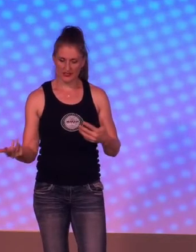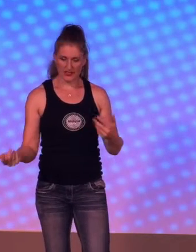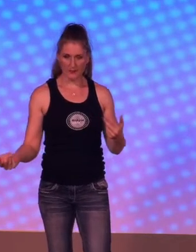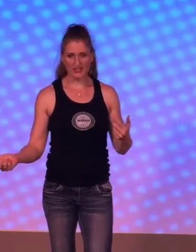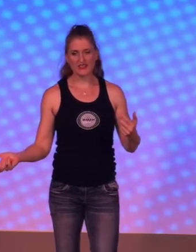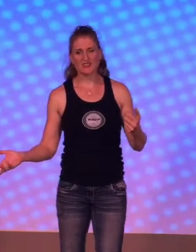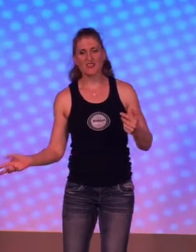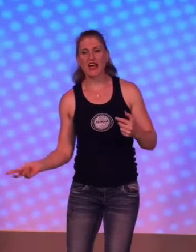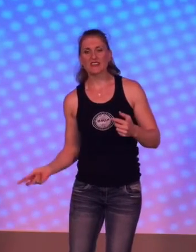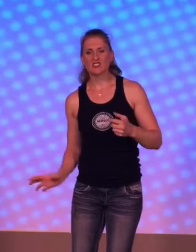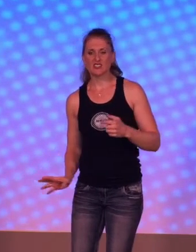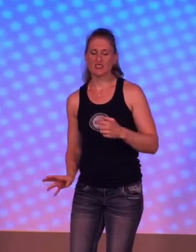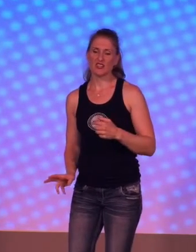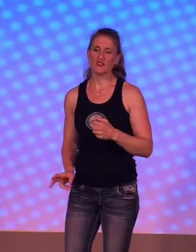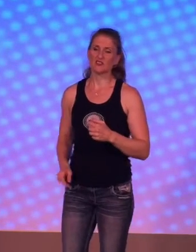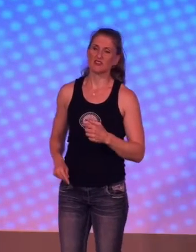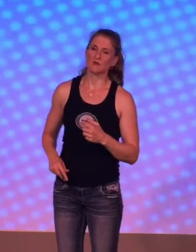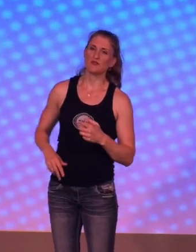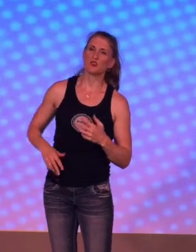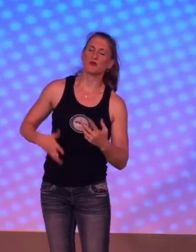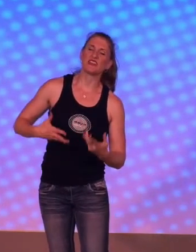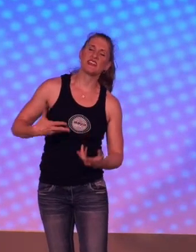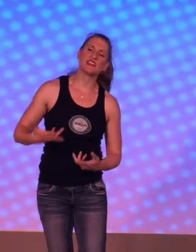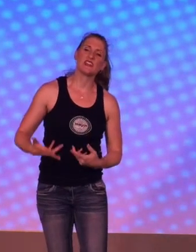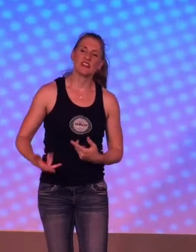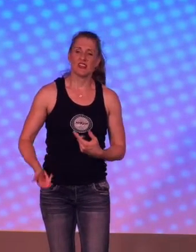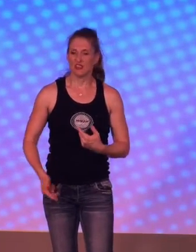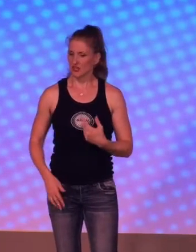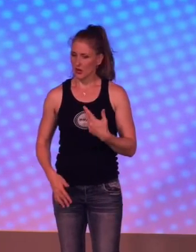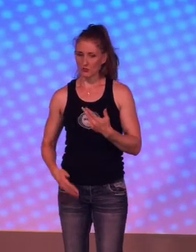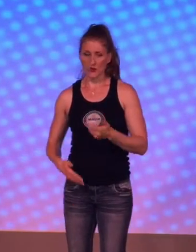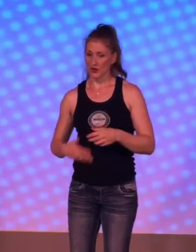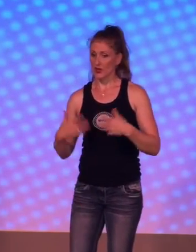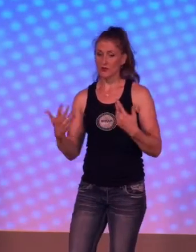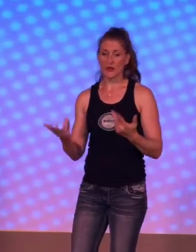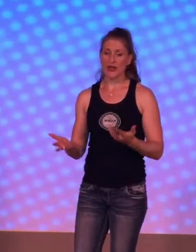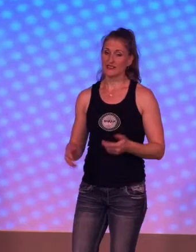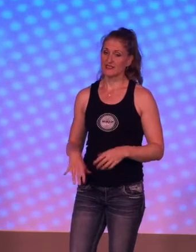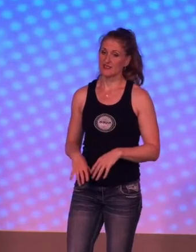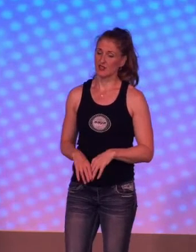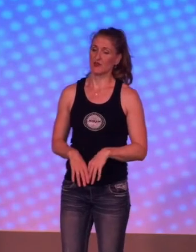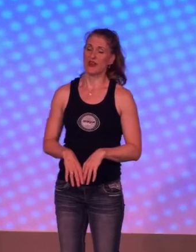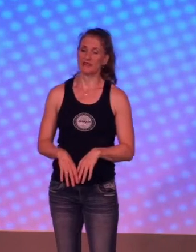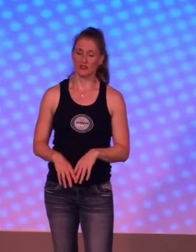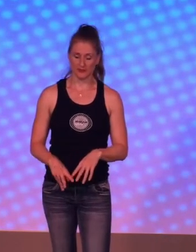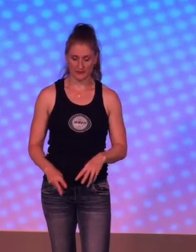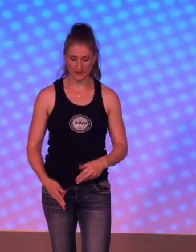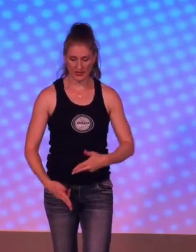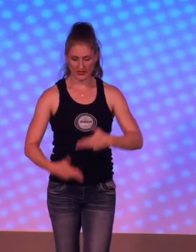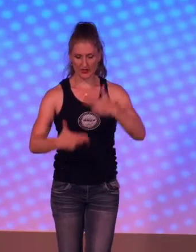step side to side just to give it some fluidity, then go for it. Otherwise, you don't have to. So,